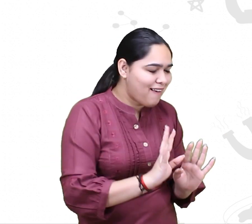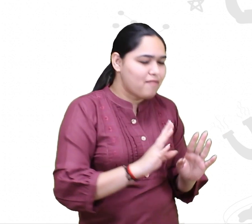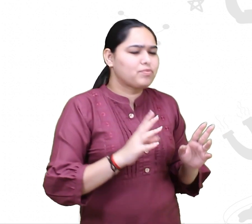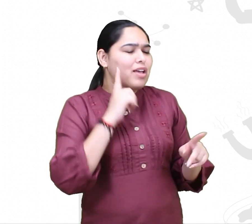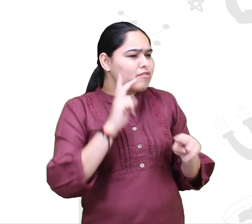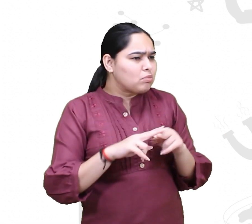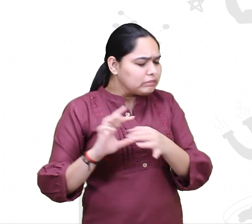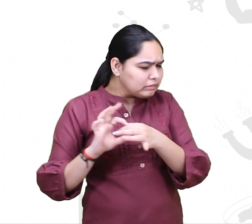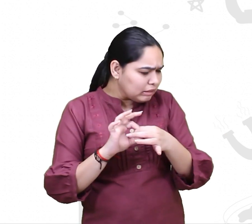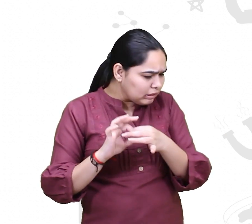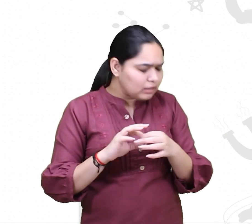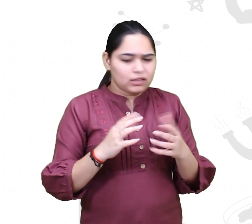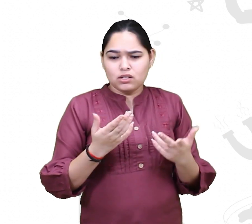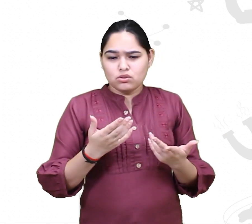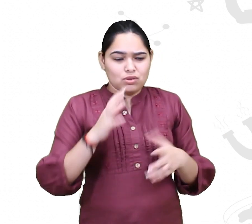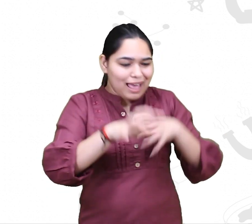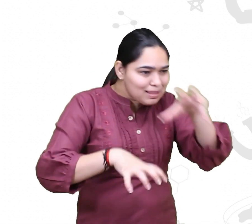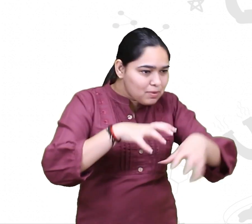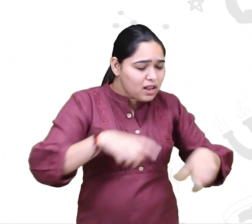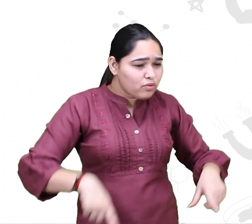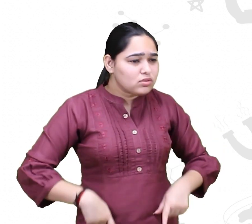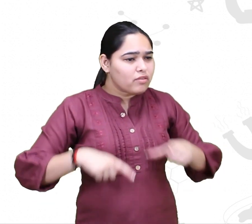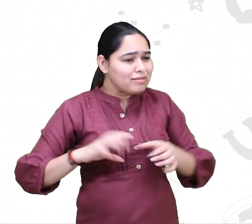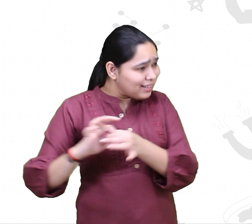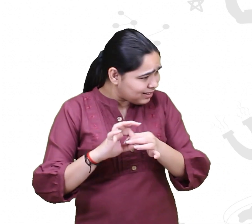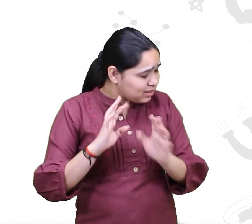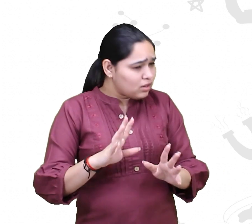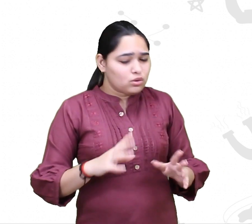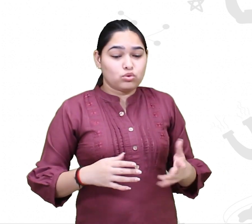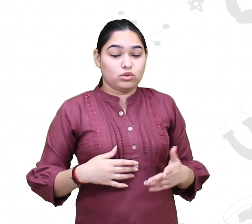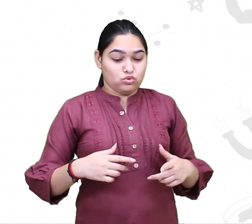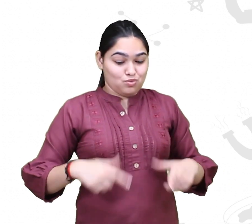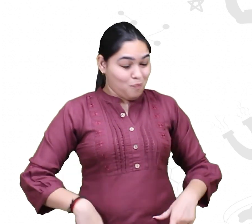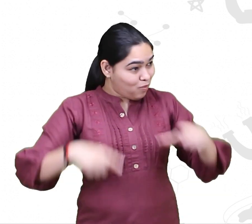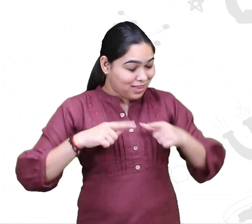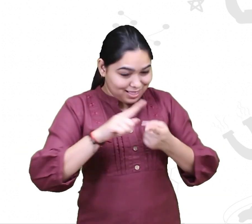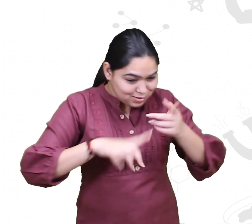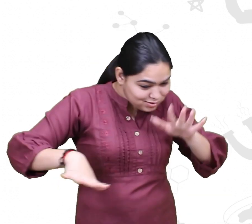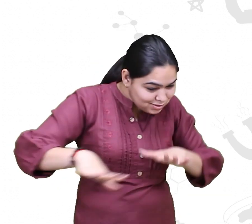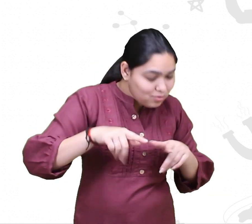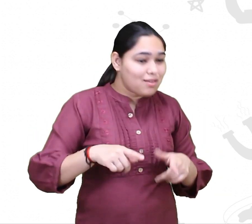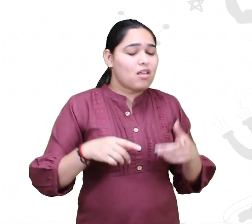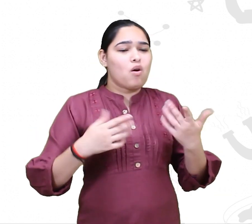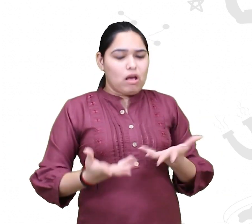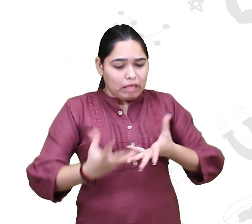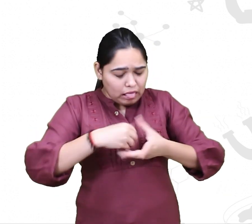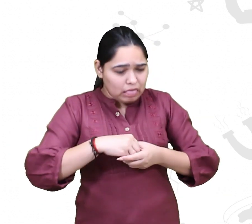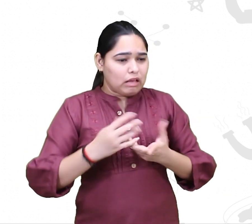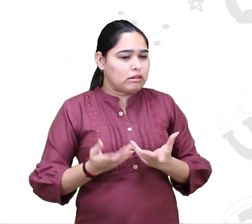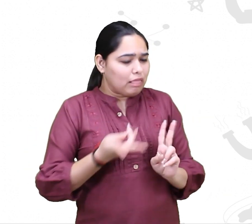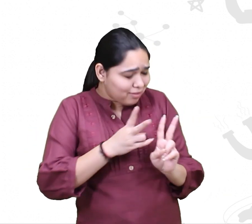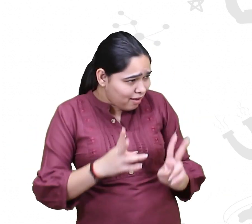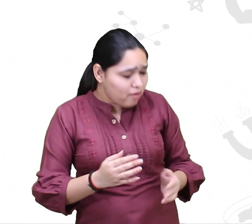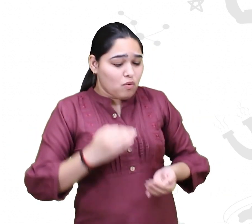if we relate these behaviors to survival, how they can keep the body condition intact and